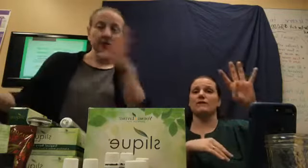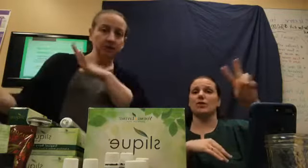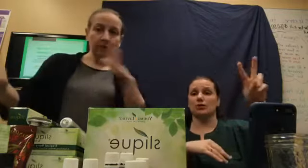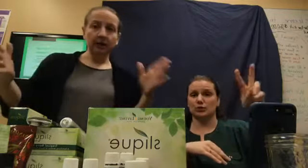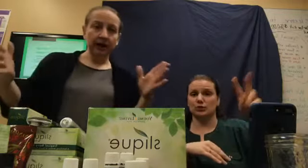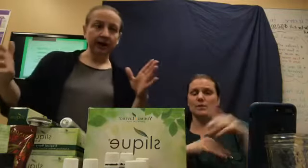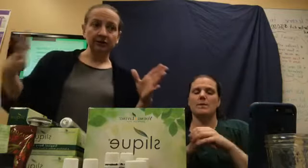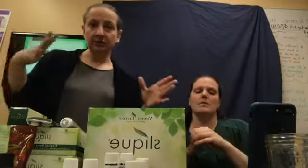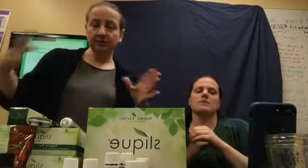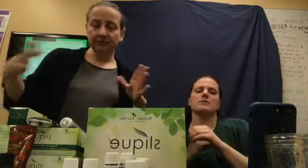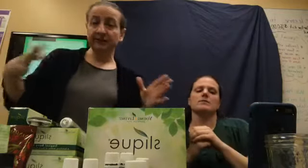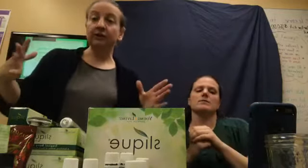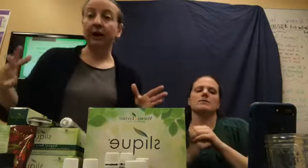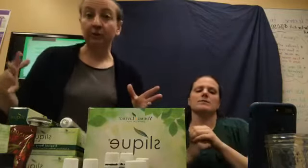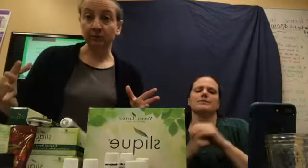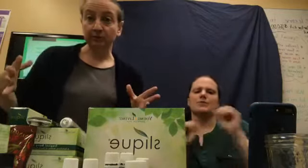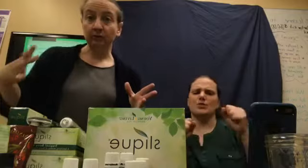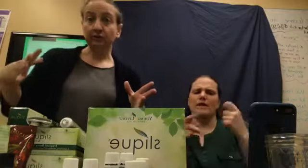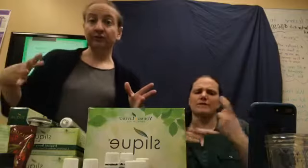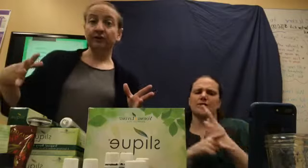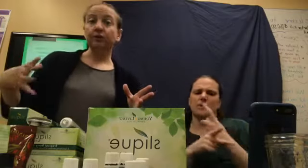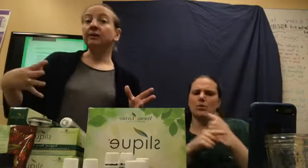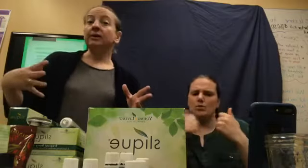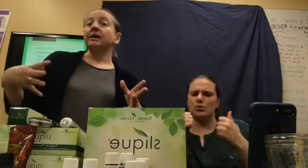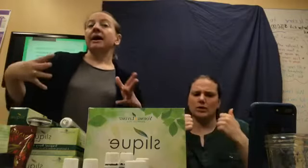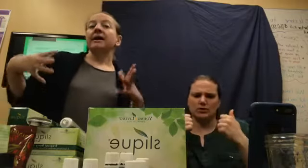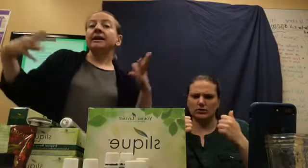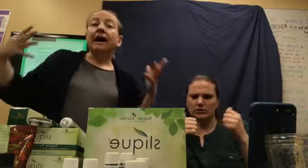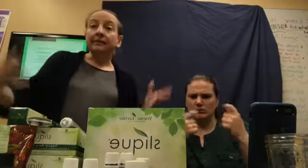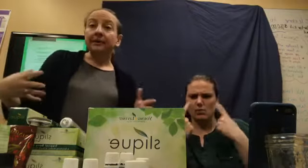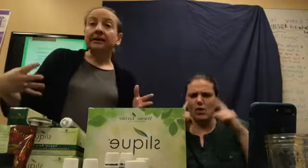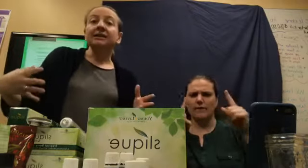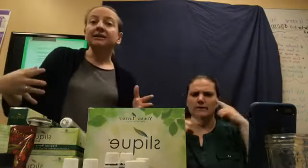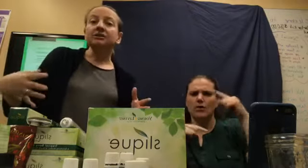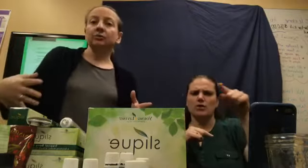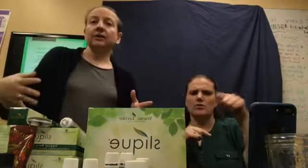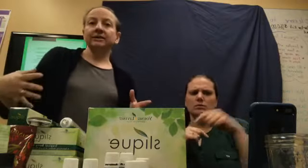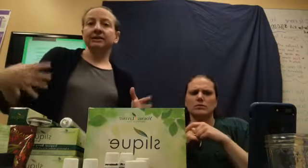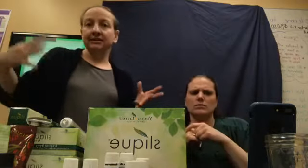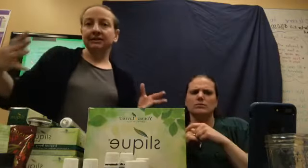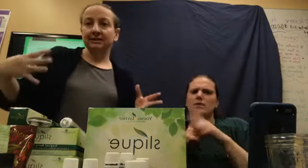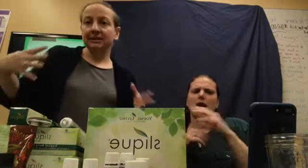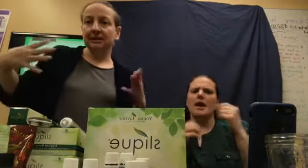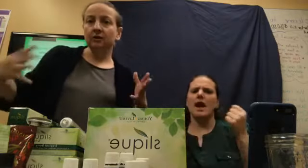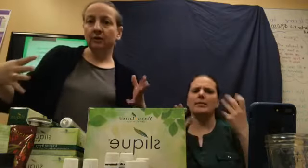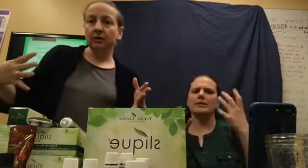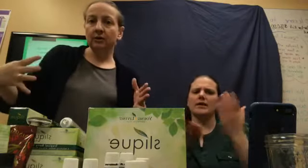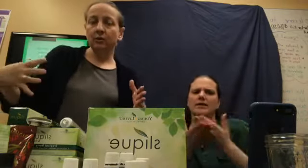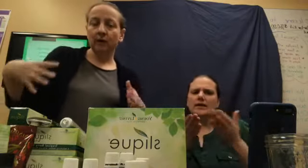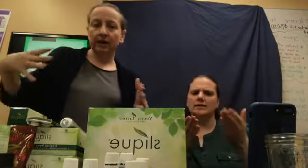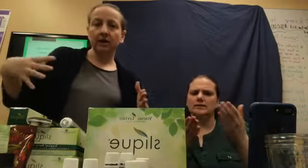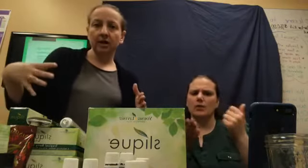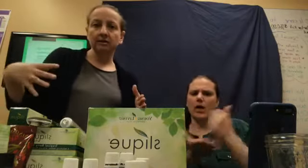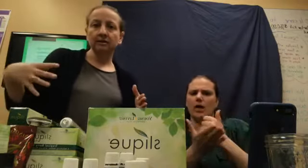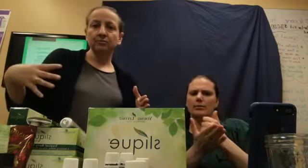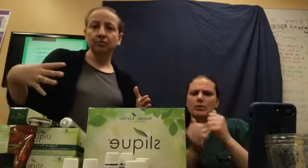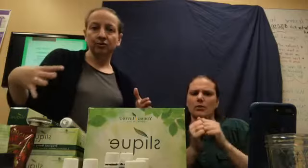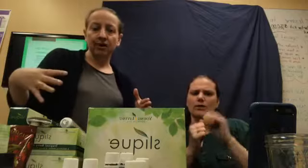So, you can figure out which one works for you. And, how many things you want to assist in your weight loss program.